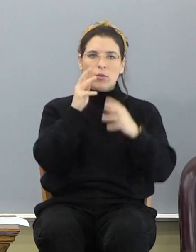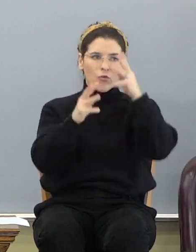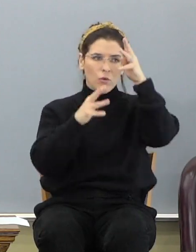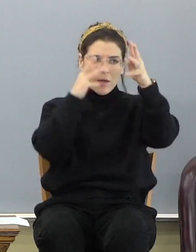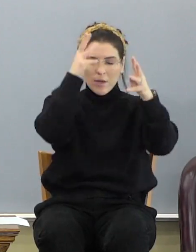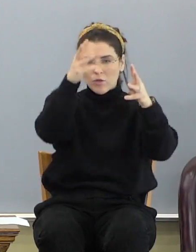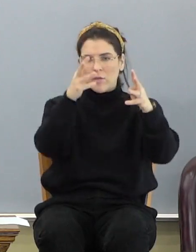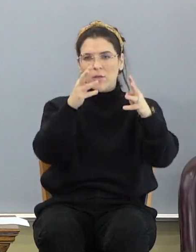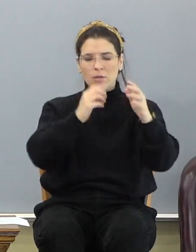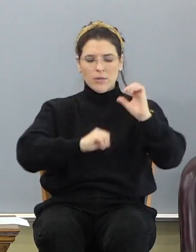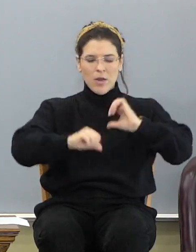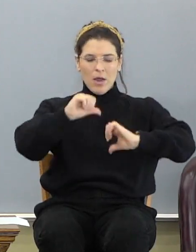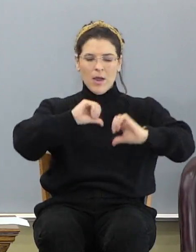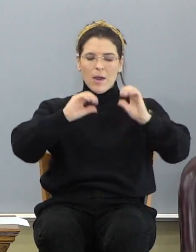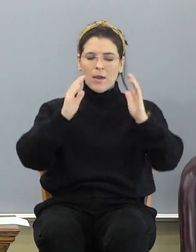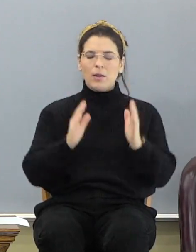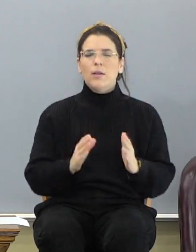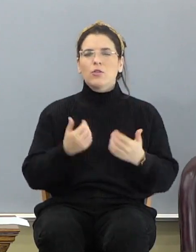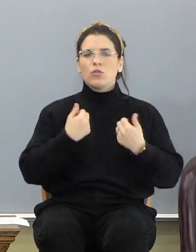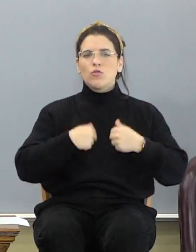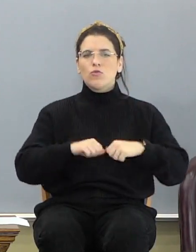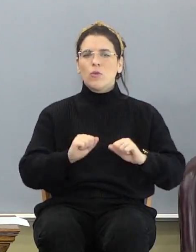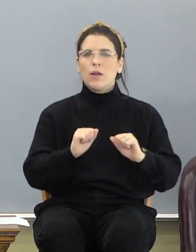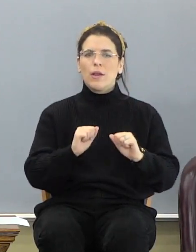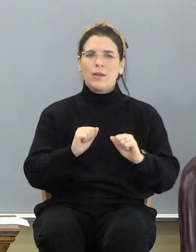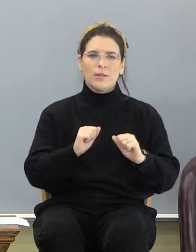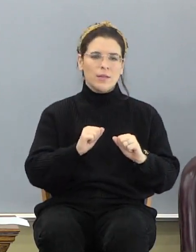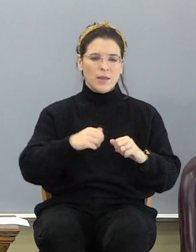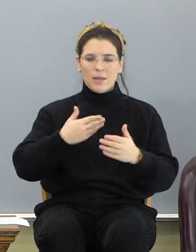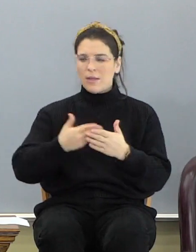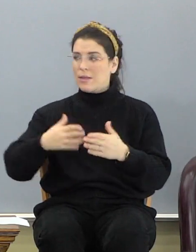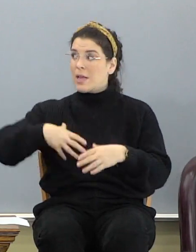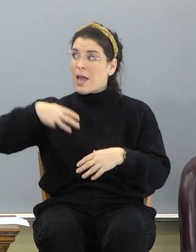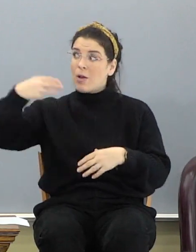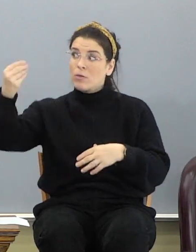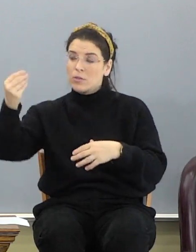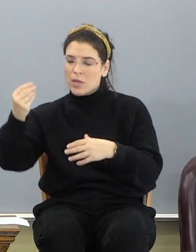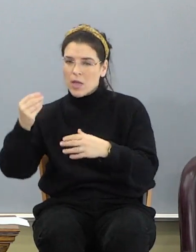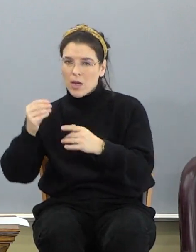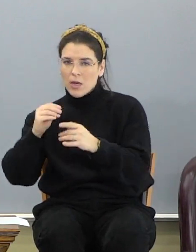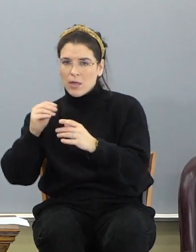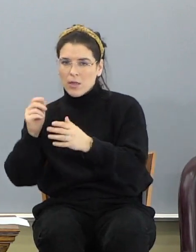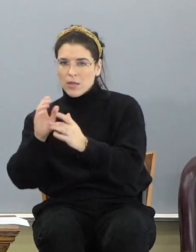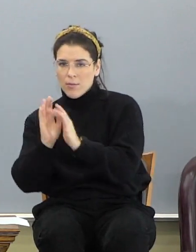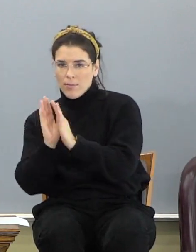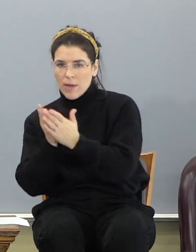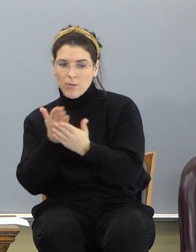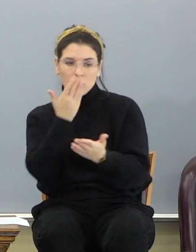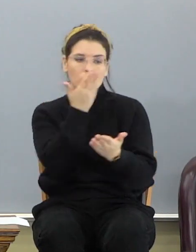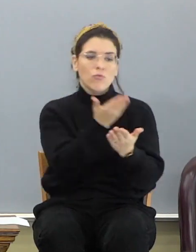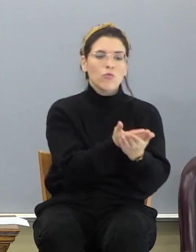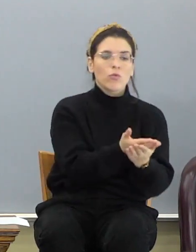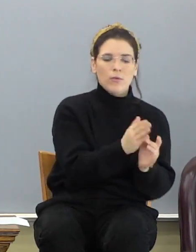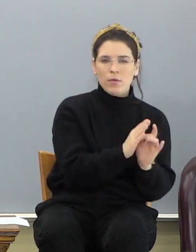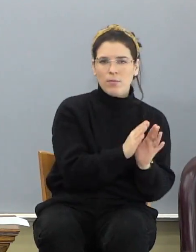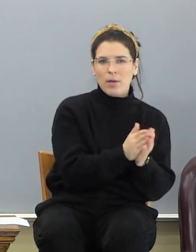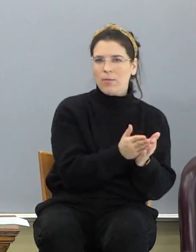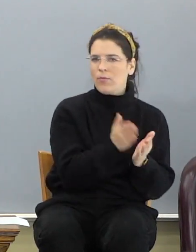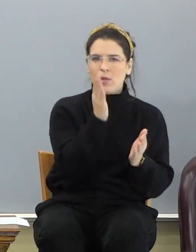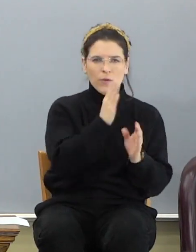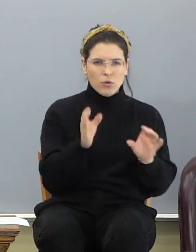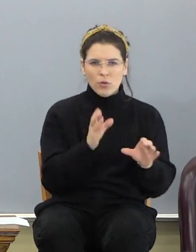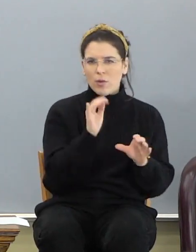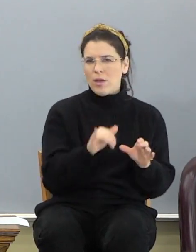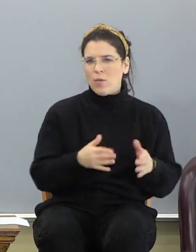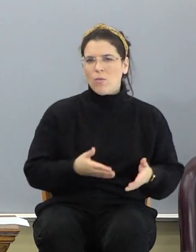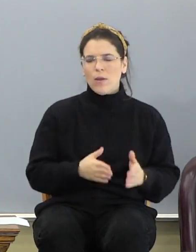science is they're trying to take things outside the Scripture and prove the Scripture. You don't need to do that. And you're never going to do